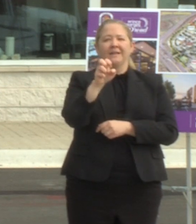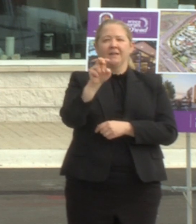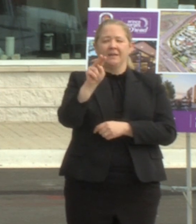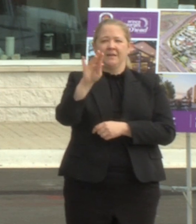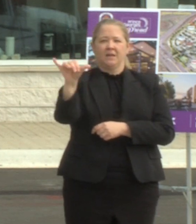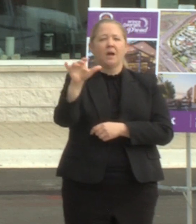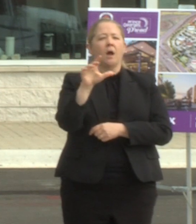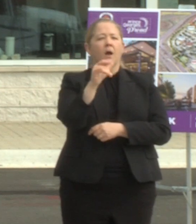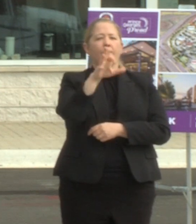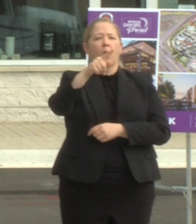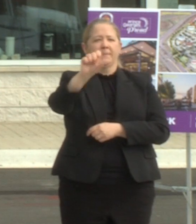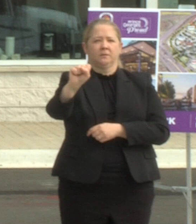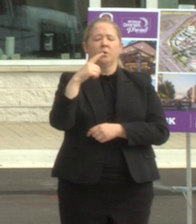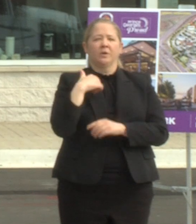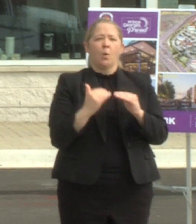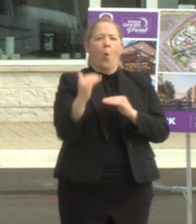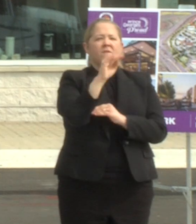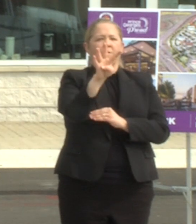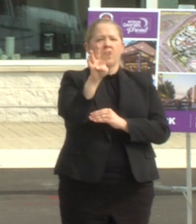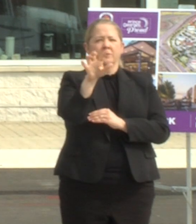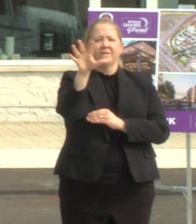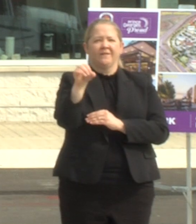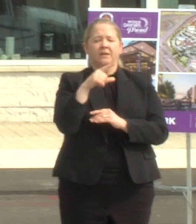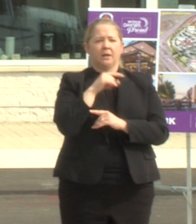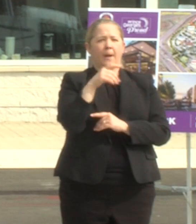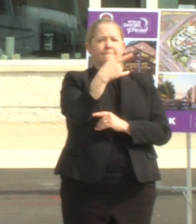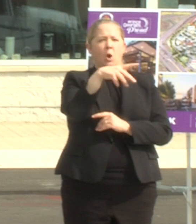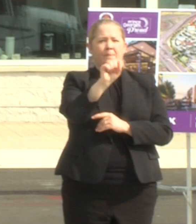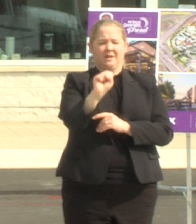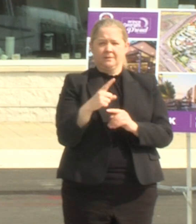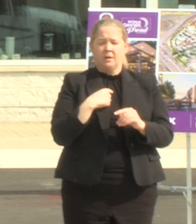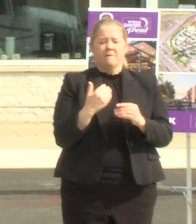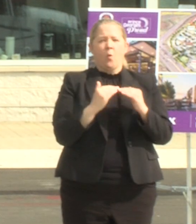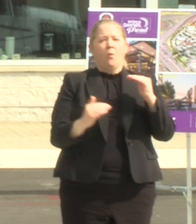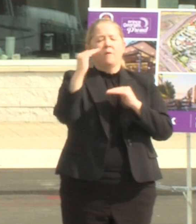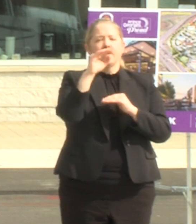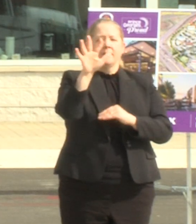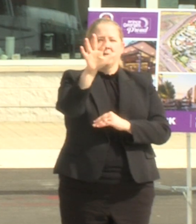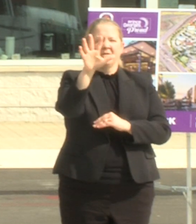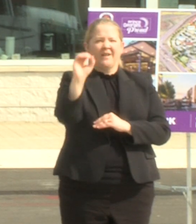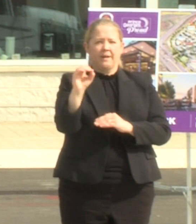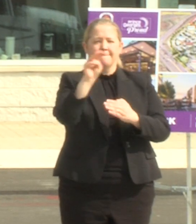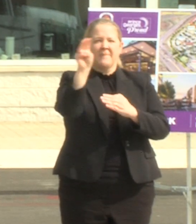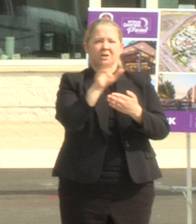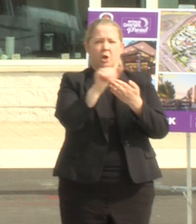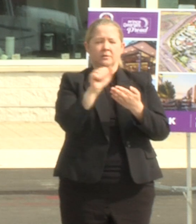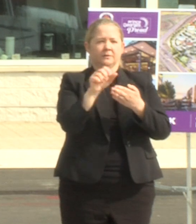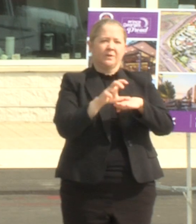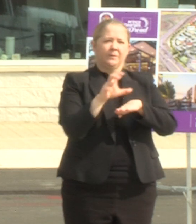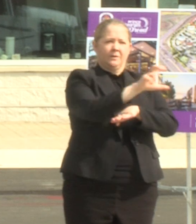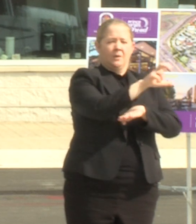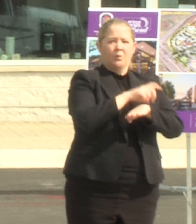of affordable housing that will be in the seat pleasant community over 50 million dollars worth of investment that we're going to leverage private partnership